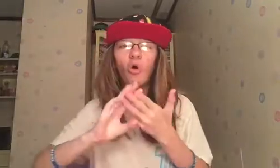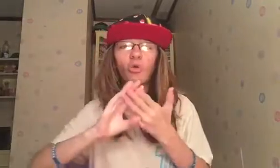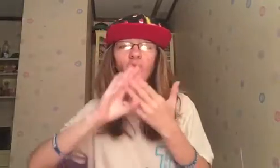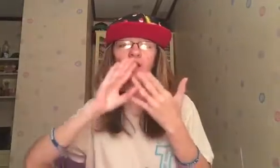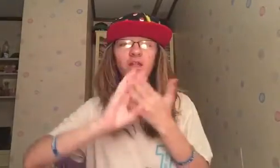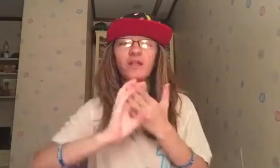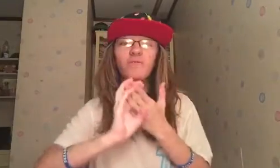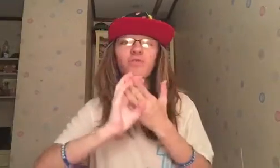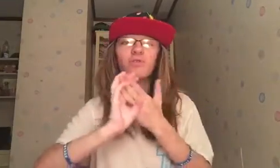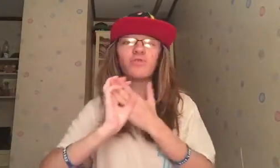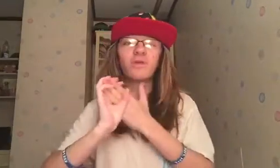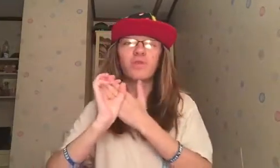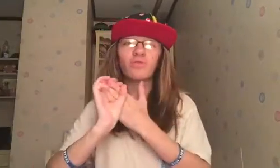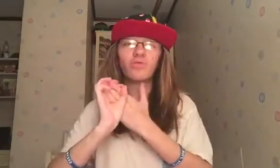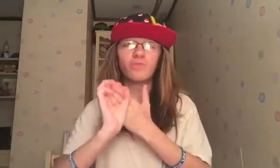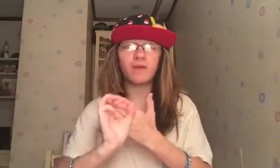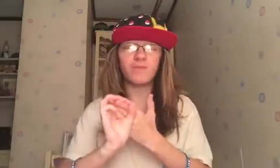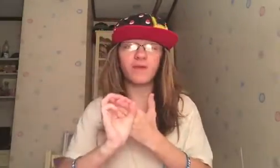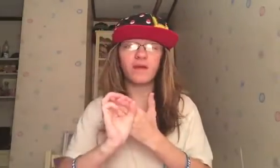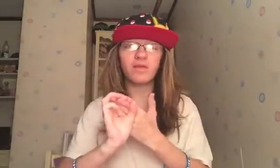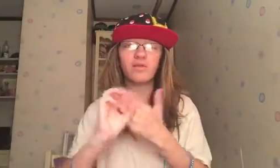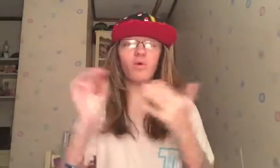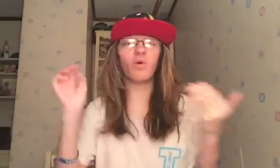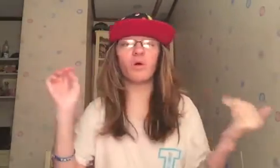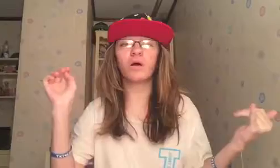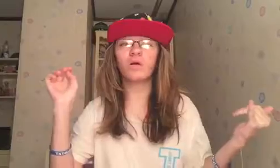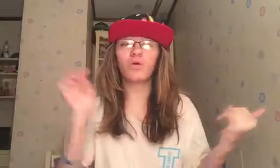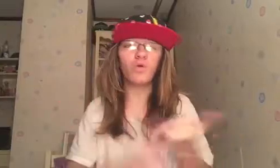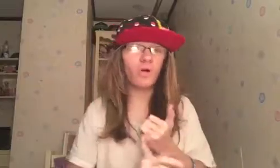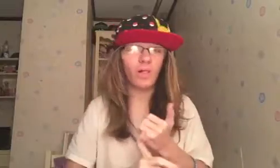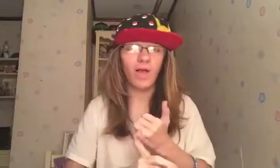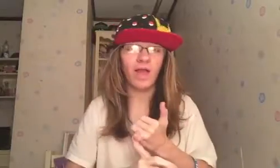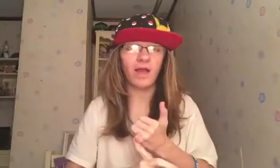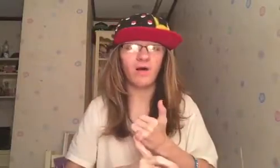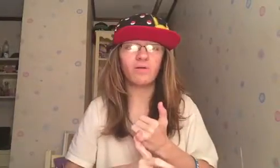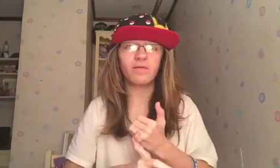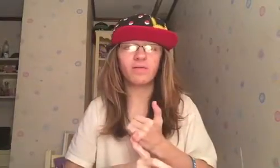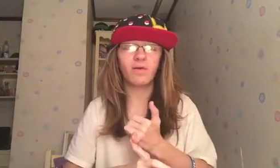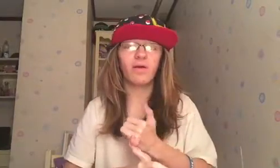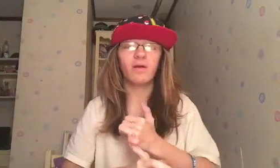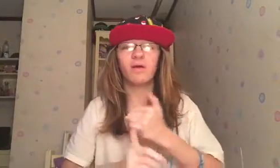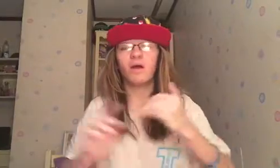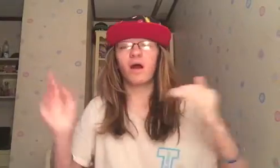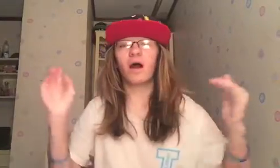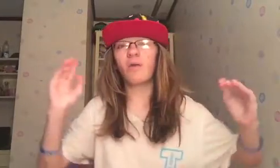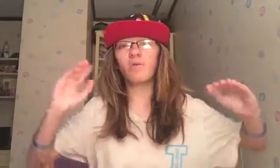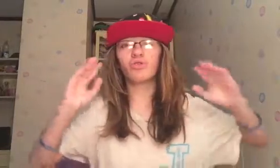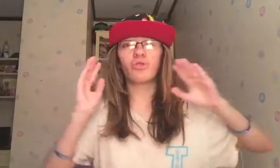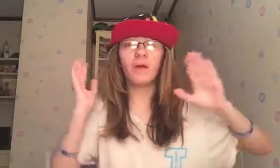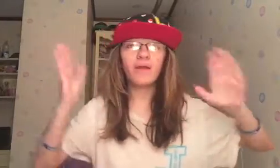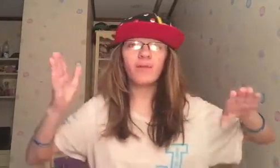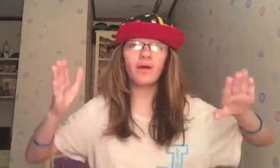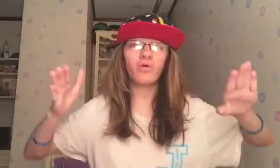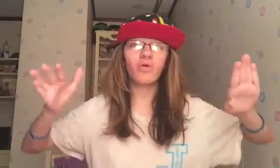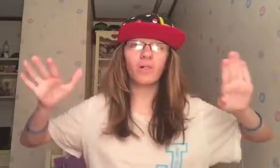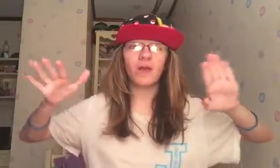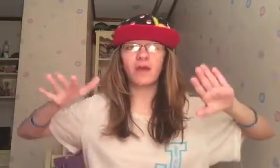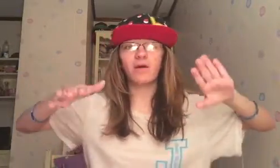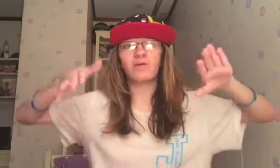all, any of those three social medias, or Google Hangouts. I will try to get on Google Hangouts